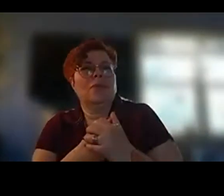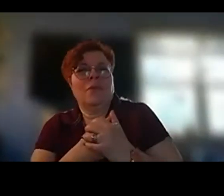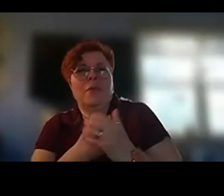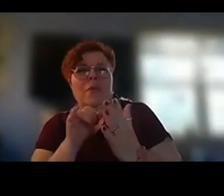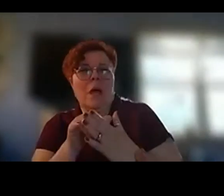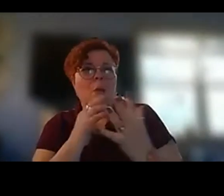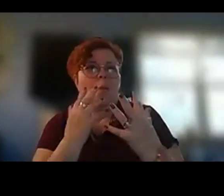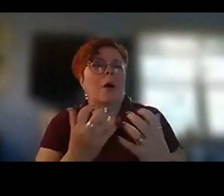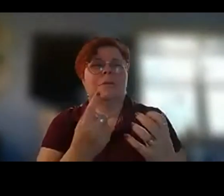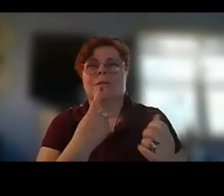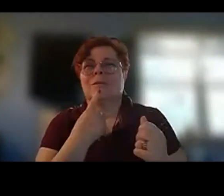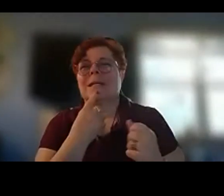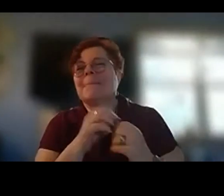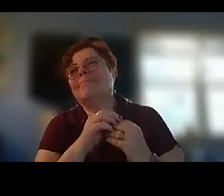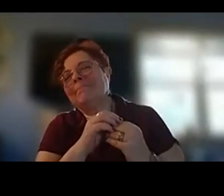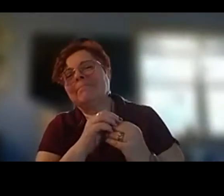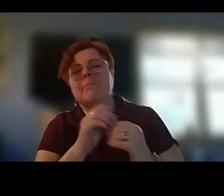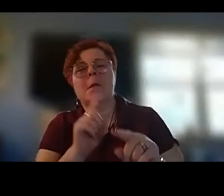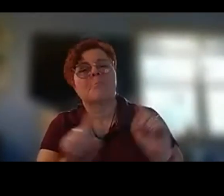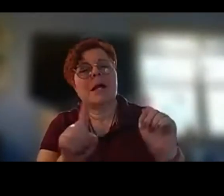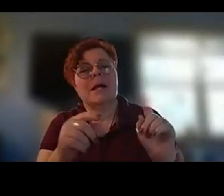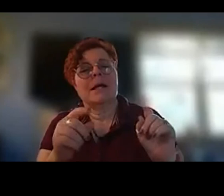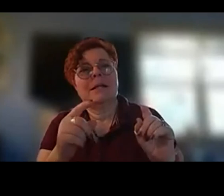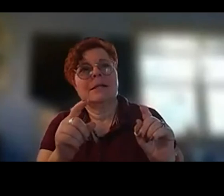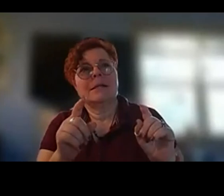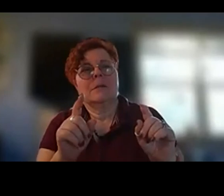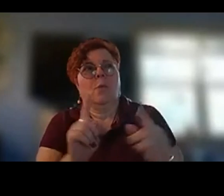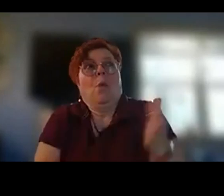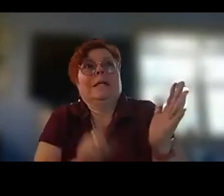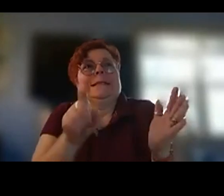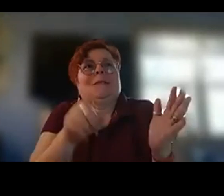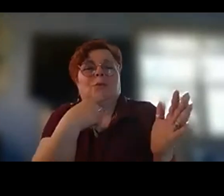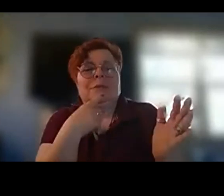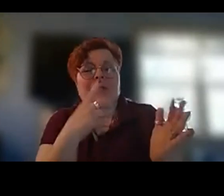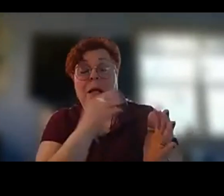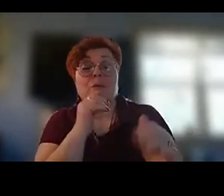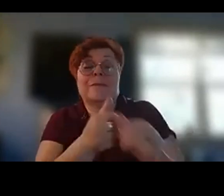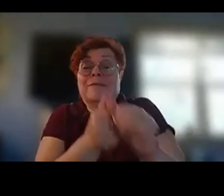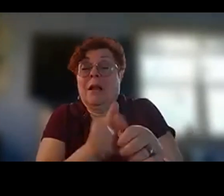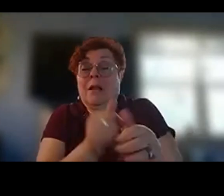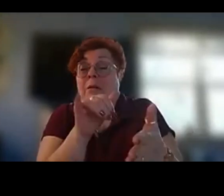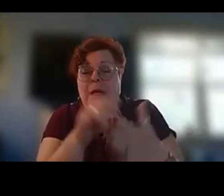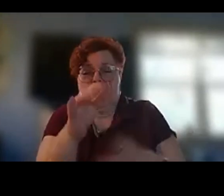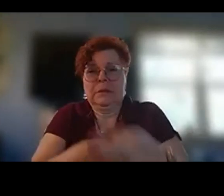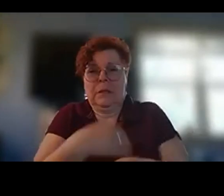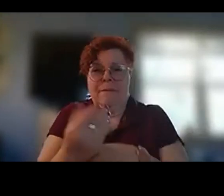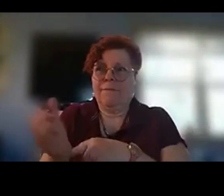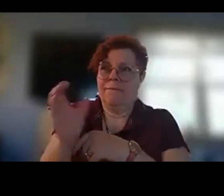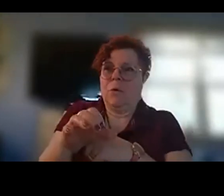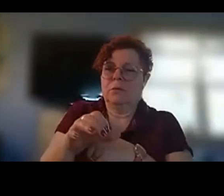say what it has to say and and to follow it rather than to force it uh later